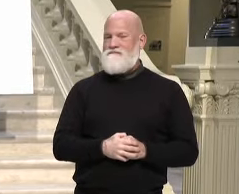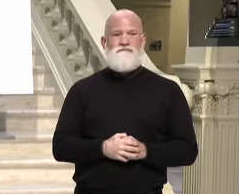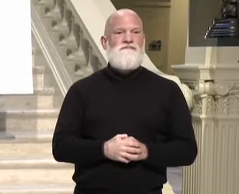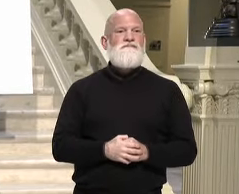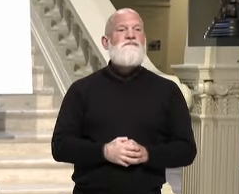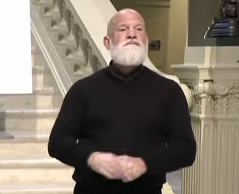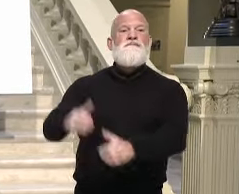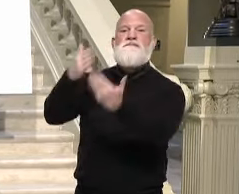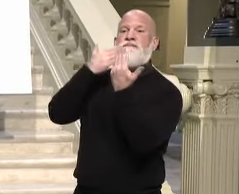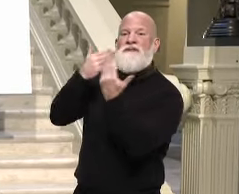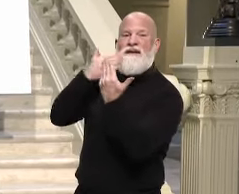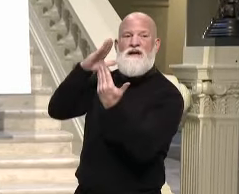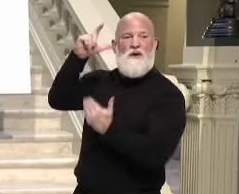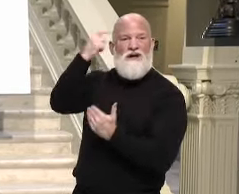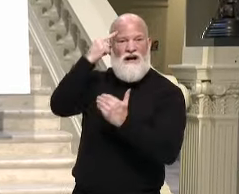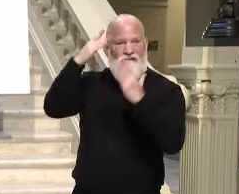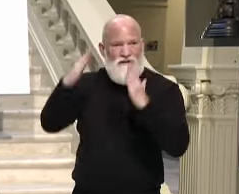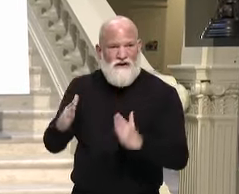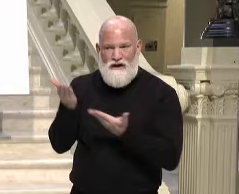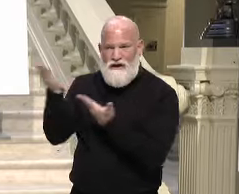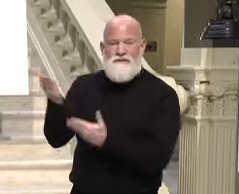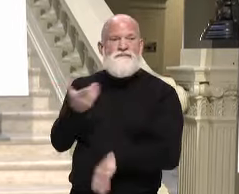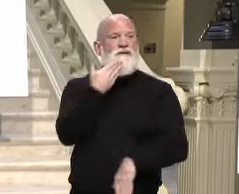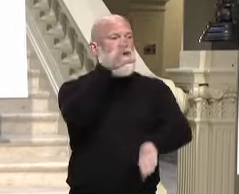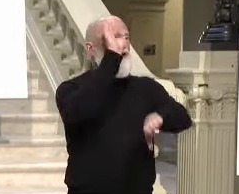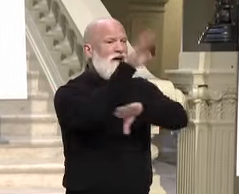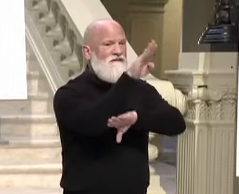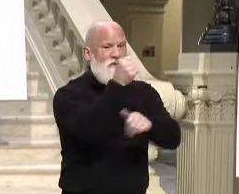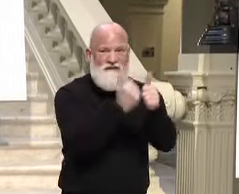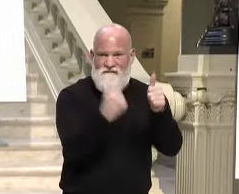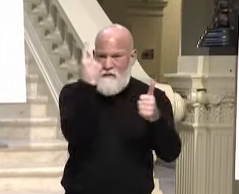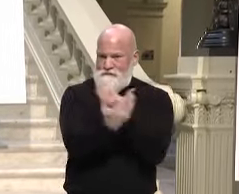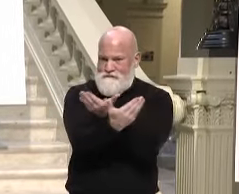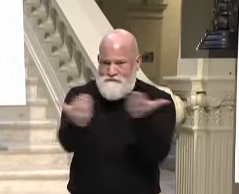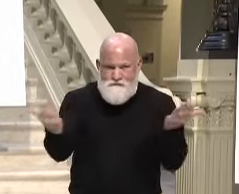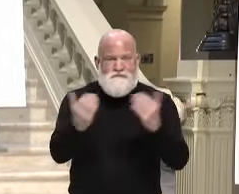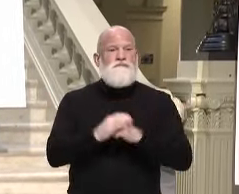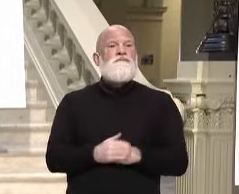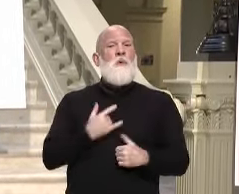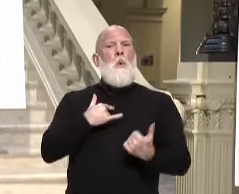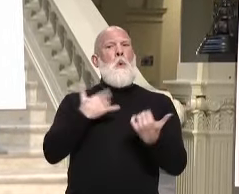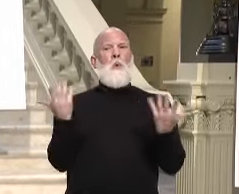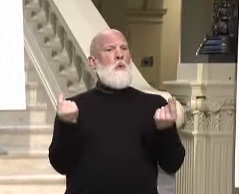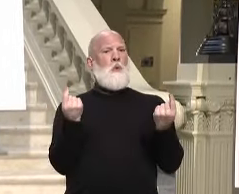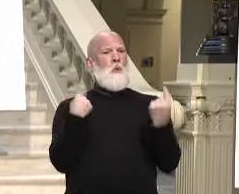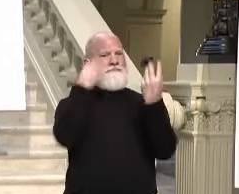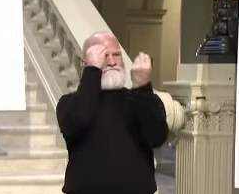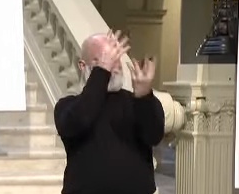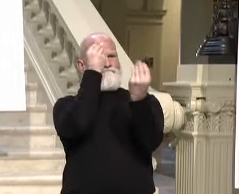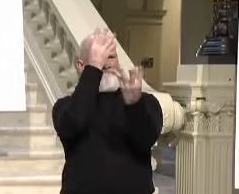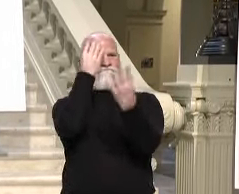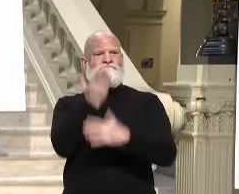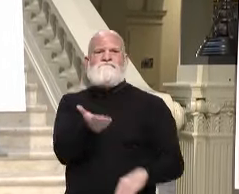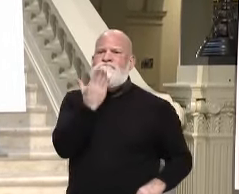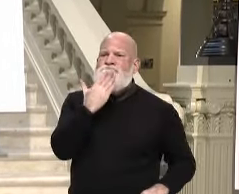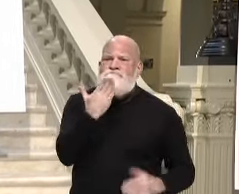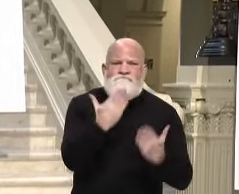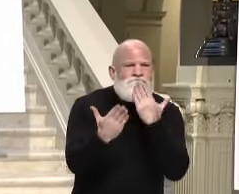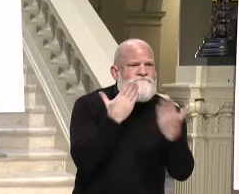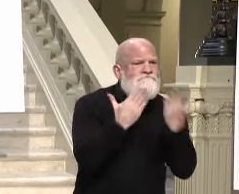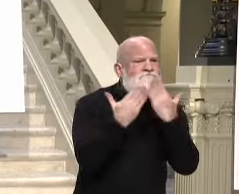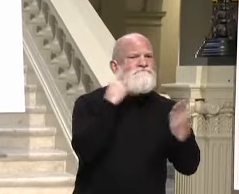Thank you, Governor. Good afternoon, everyone. First of all, I want to start off by thanking our private and our public sector partners,